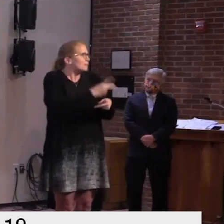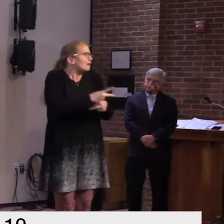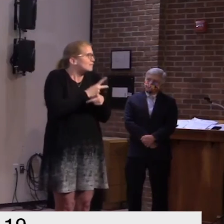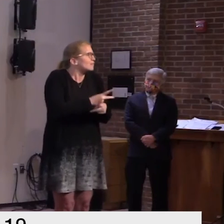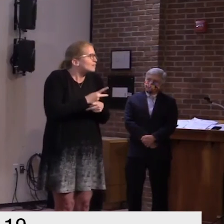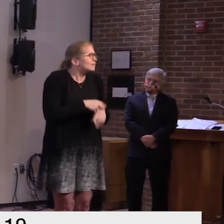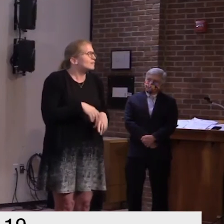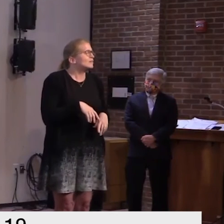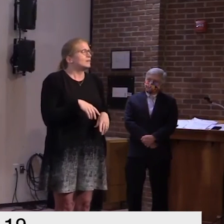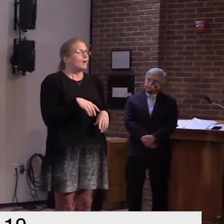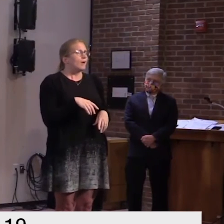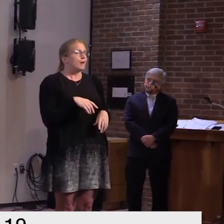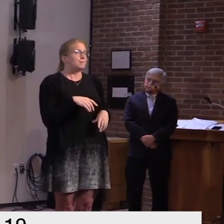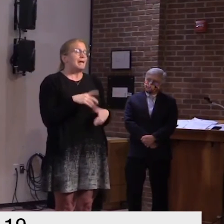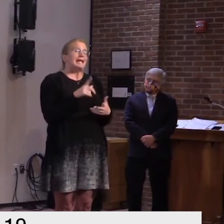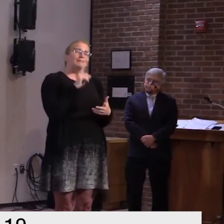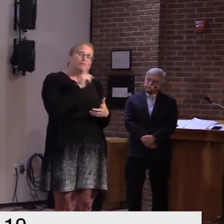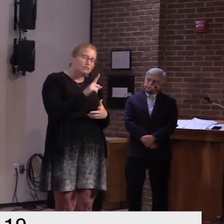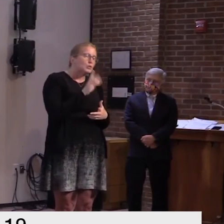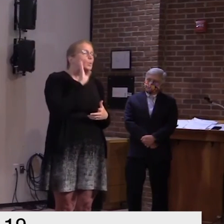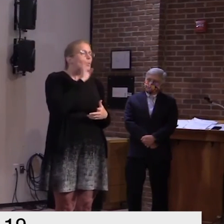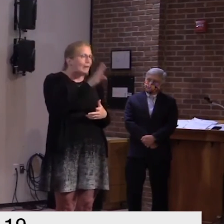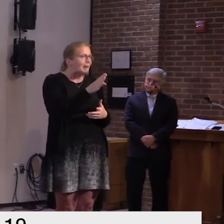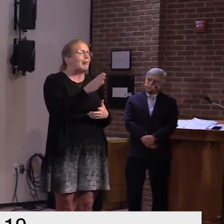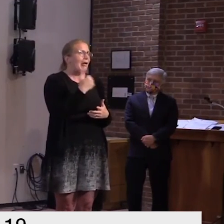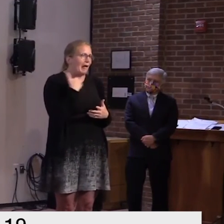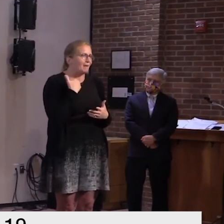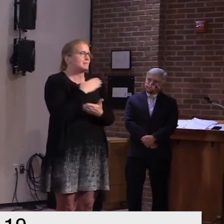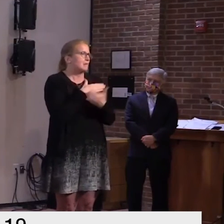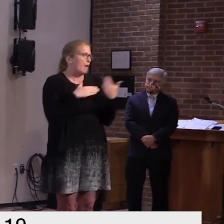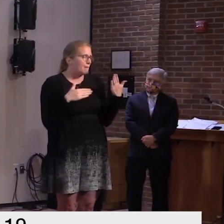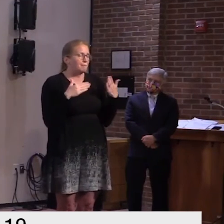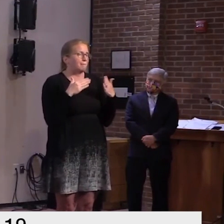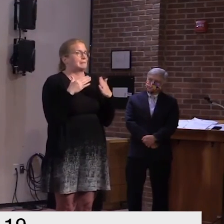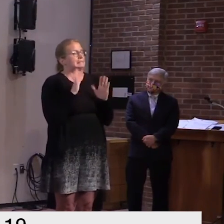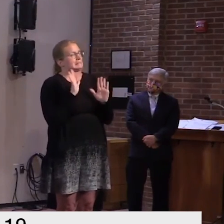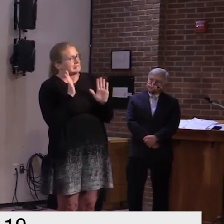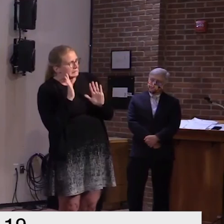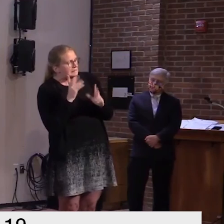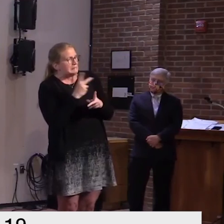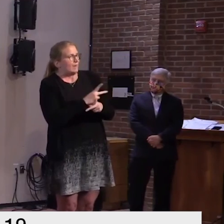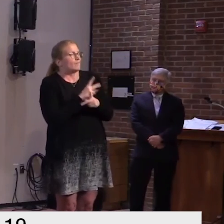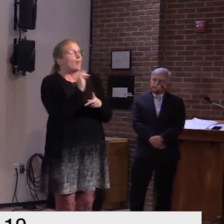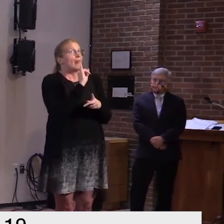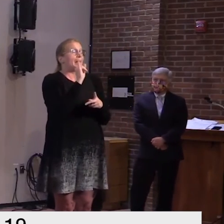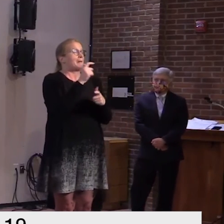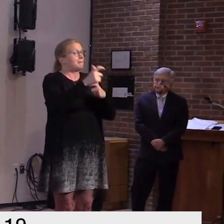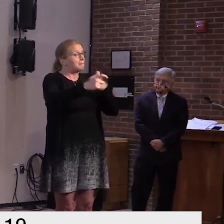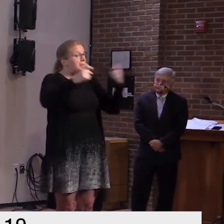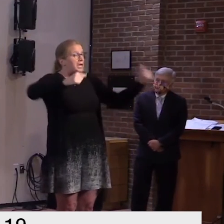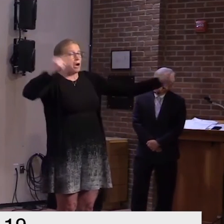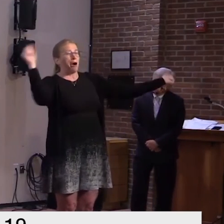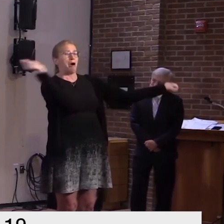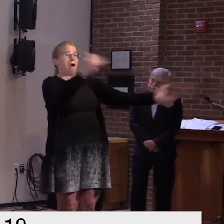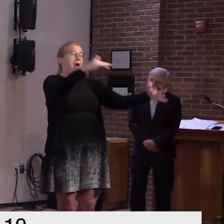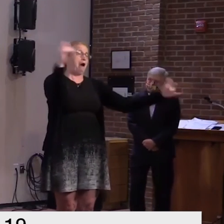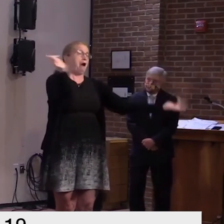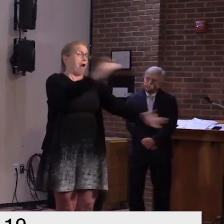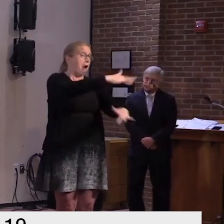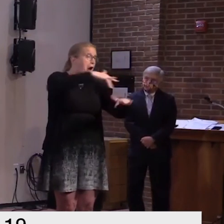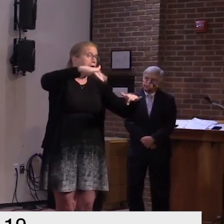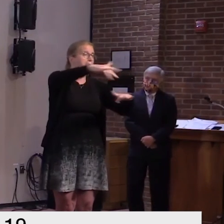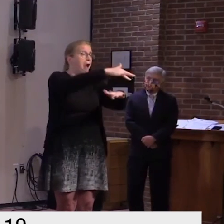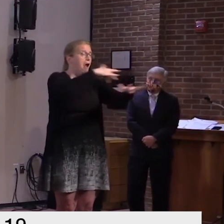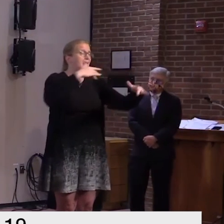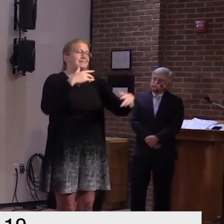that mass gatherings that we saw previously like at fairs and so forth probably won't be able to happen even then